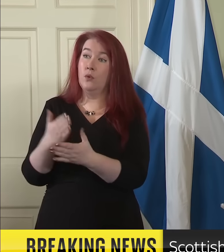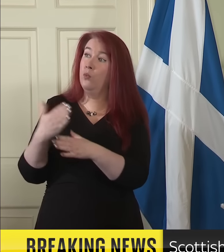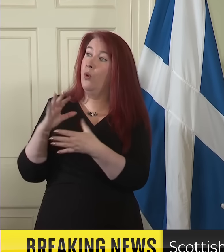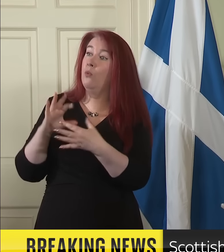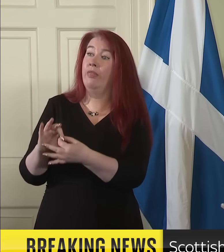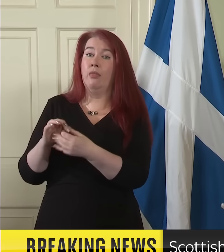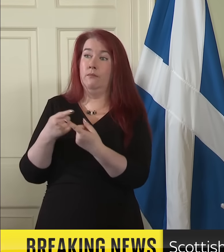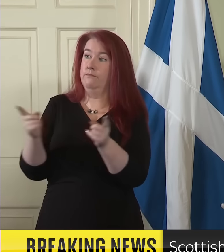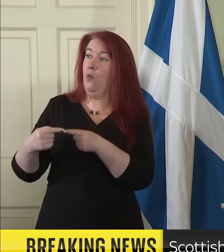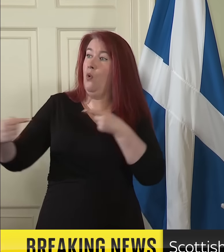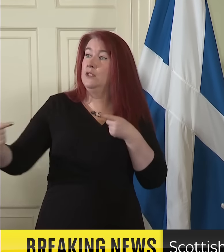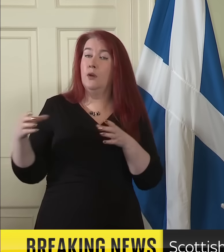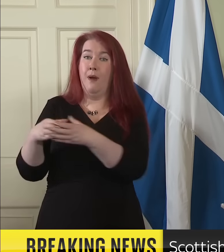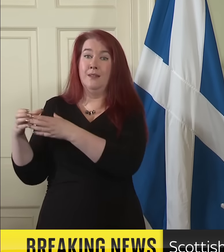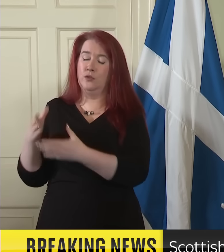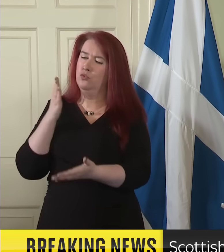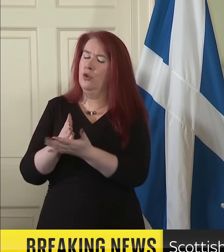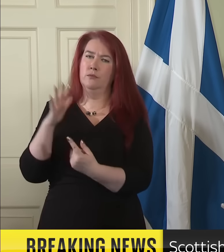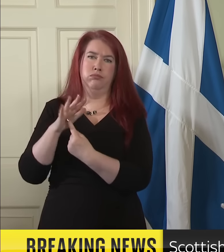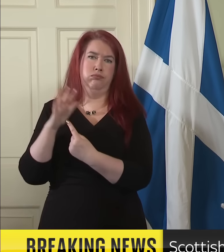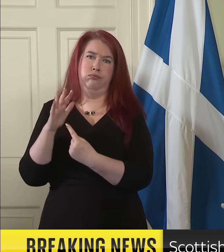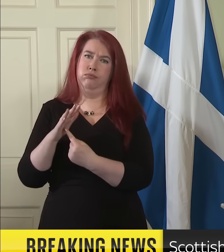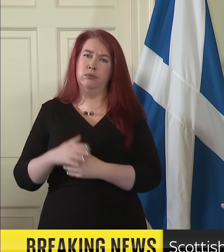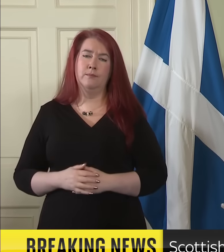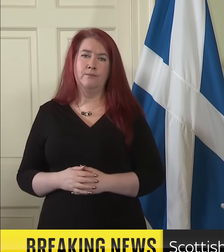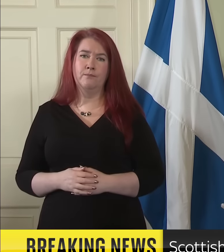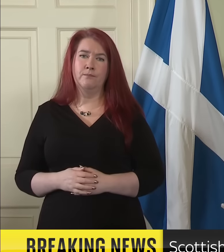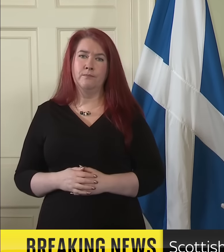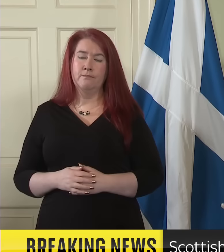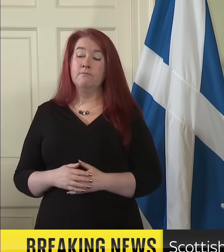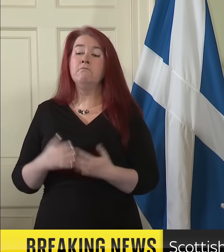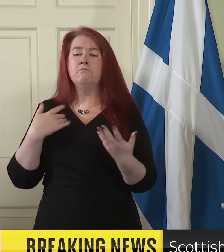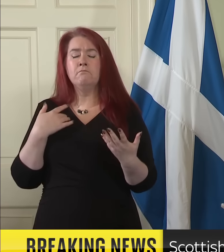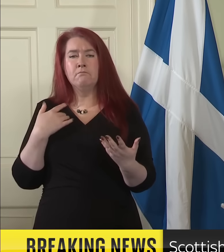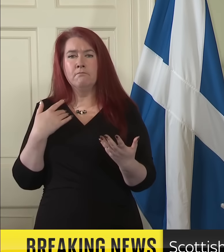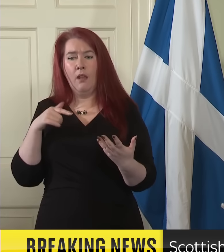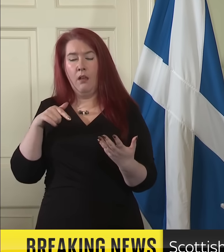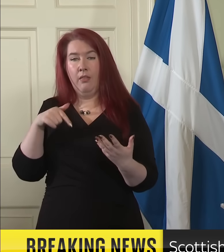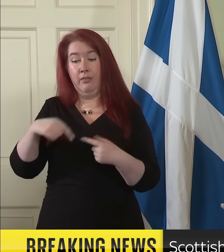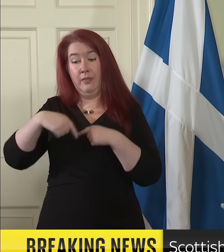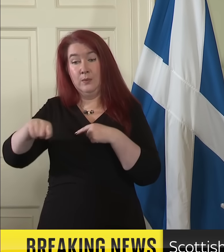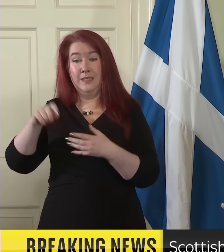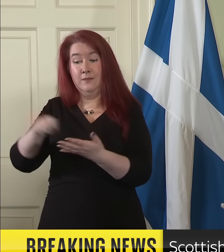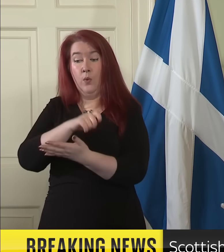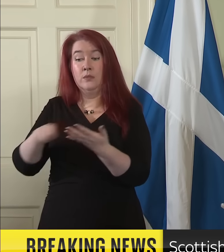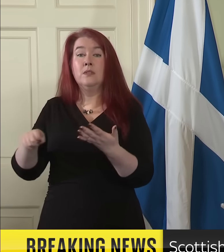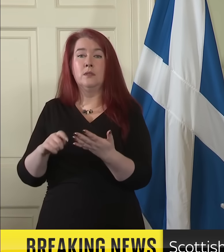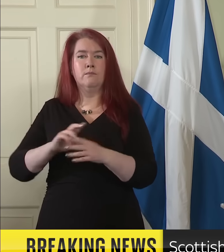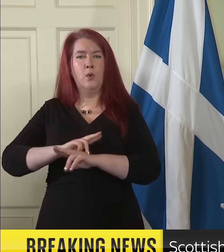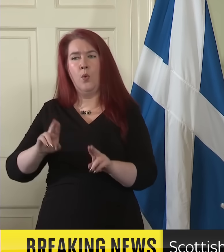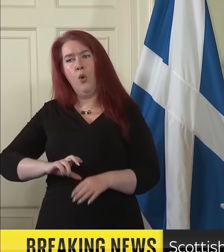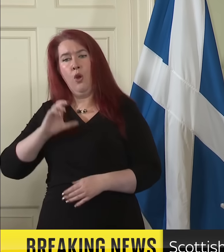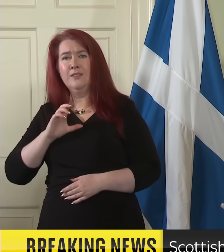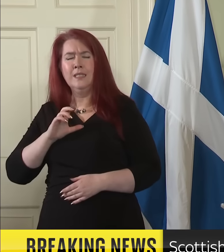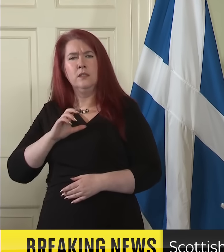is clearly fundamental. And while a route through this week's motion of no confidence was absolutely